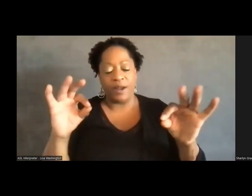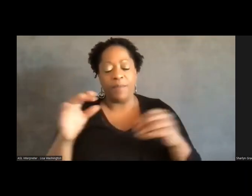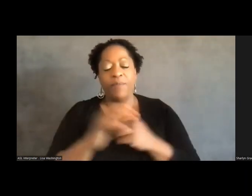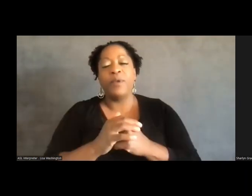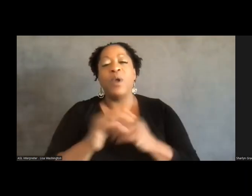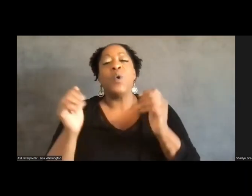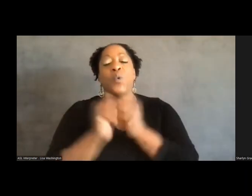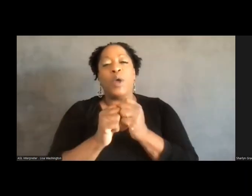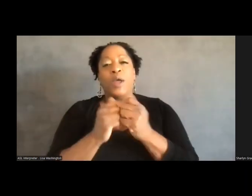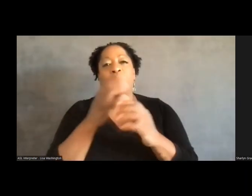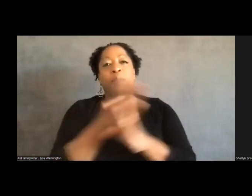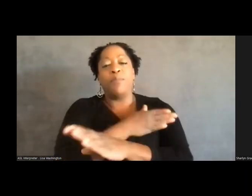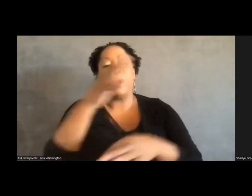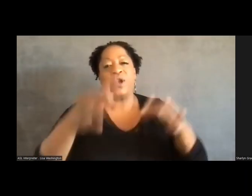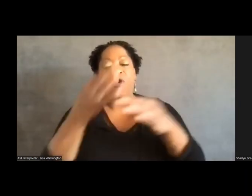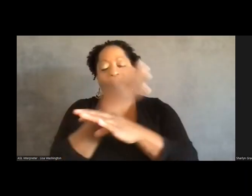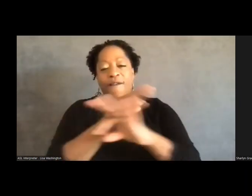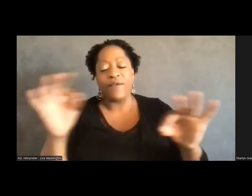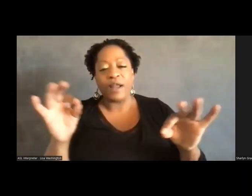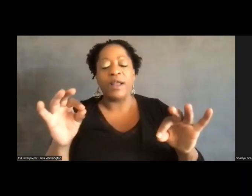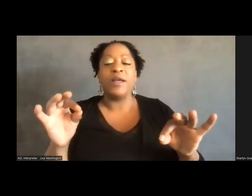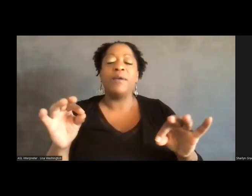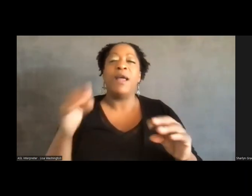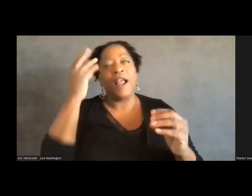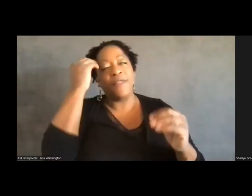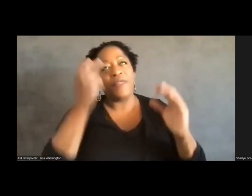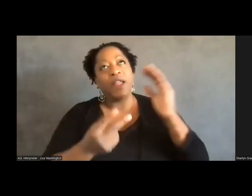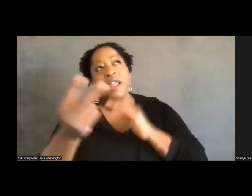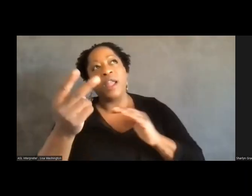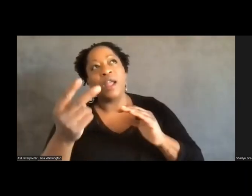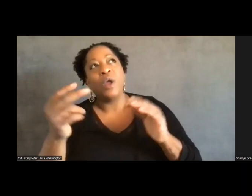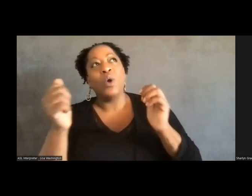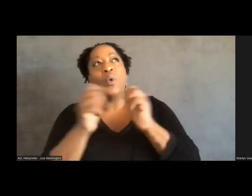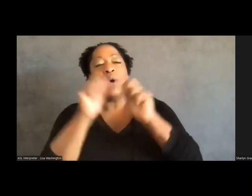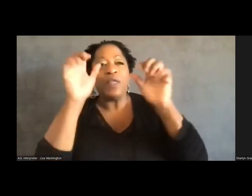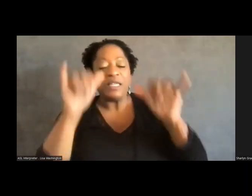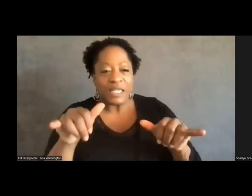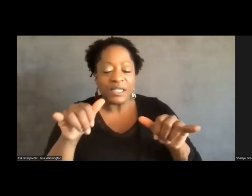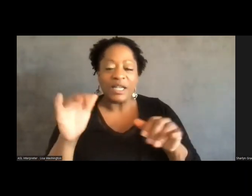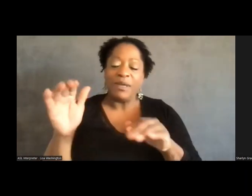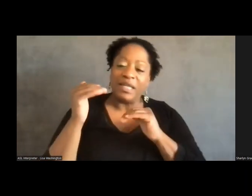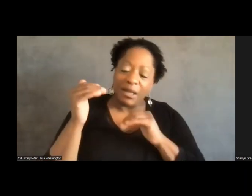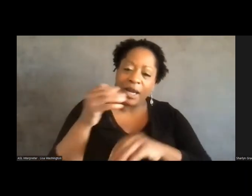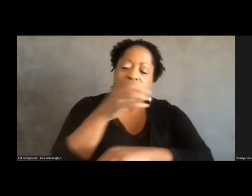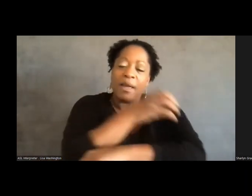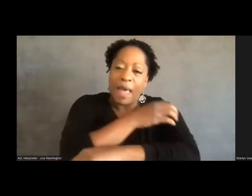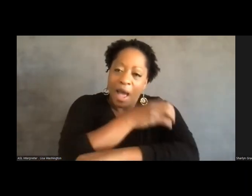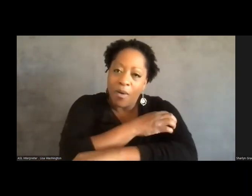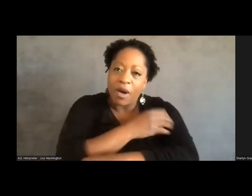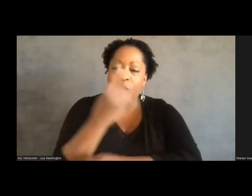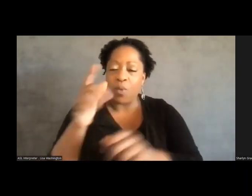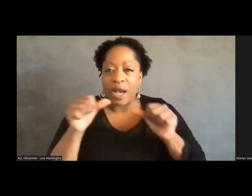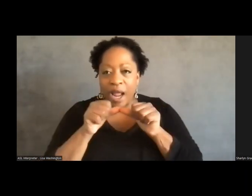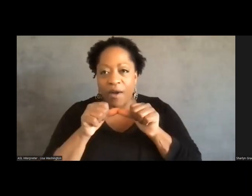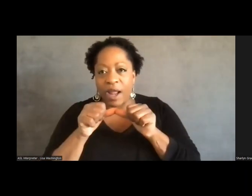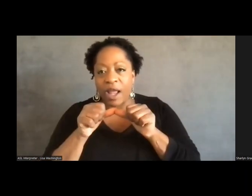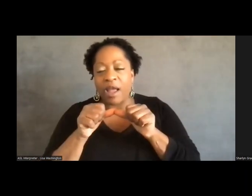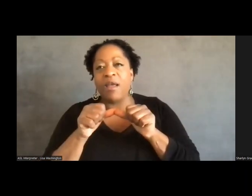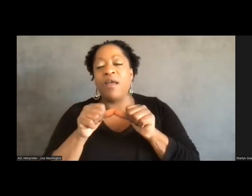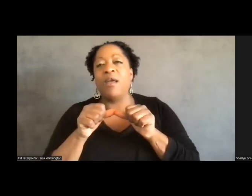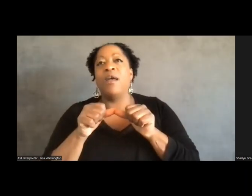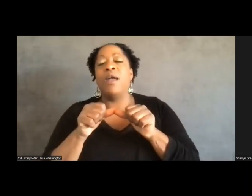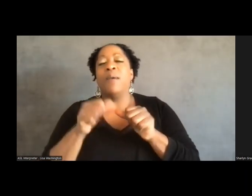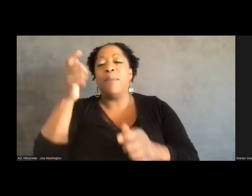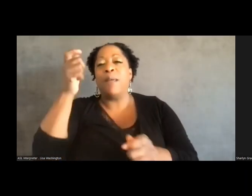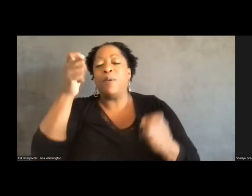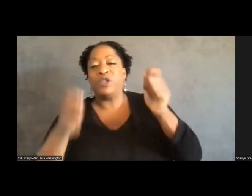to think ahead to the ways that the system when being limited in power in one area, like the power to impose money bail might